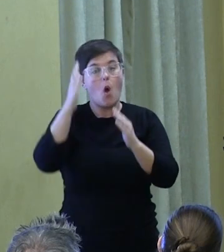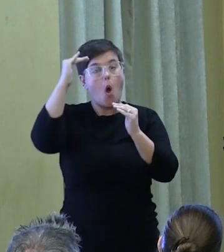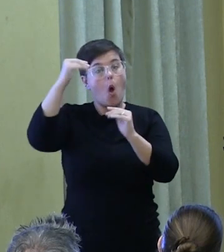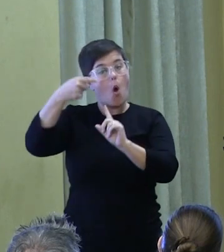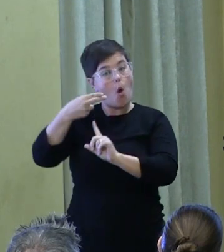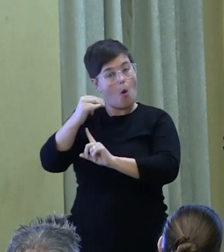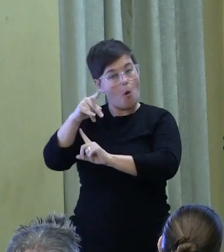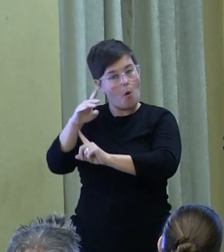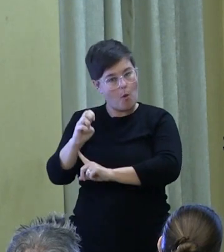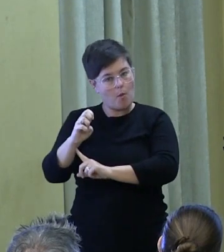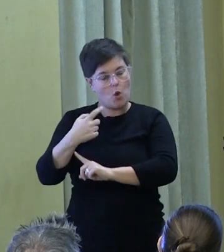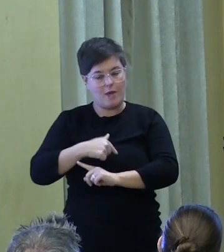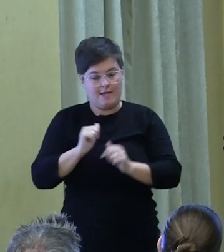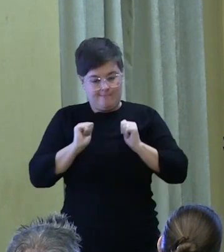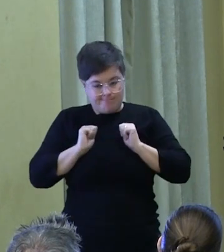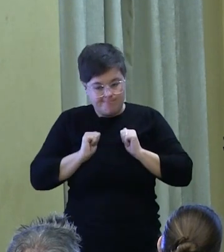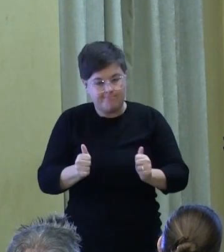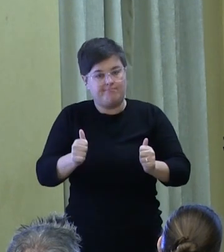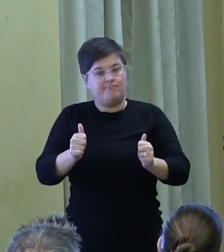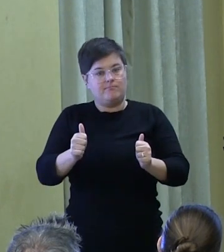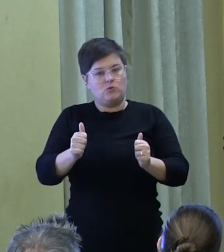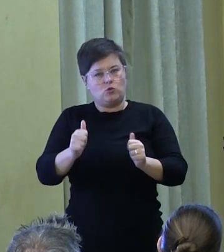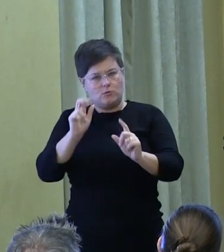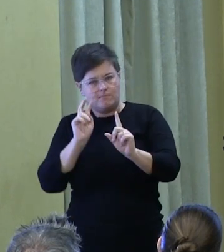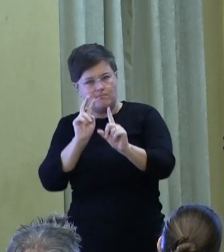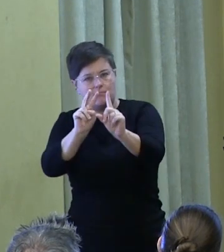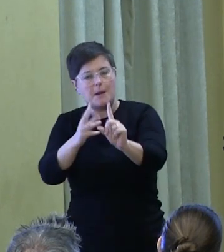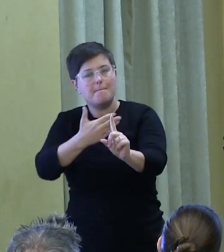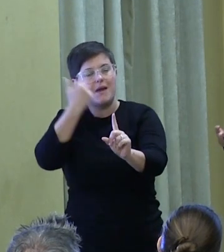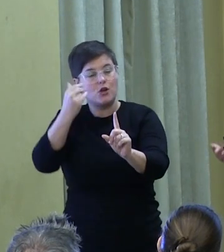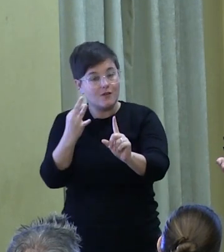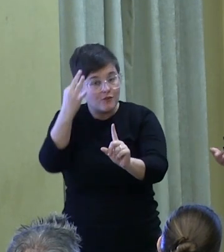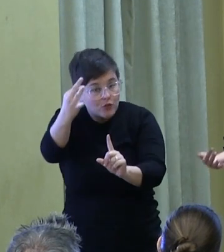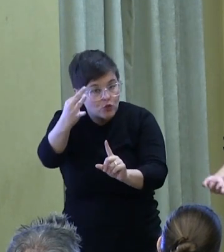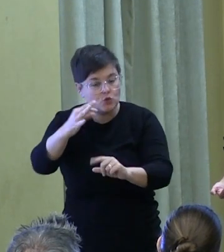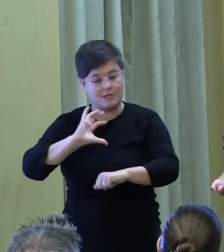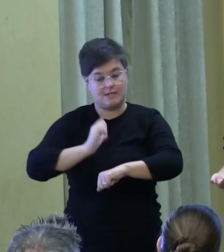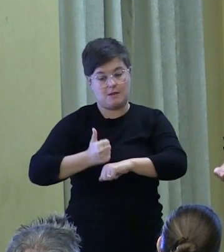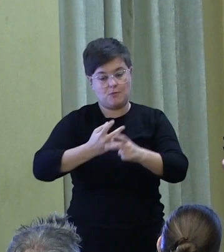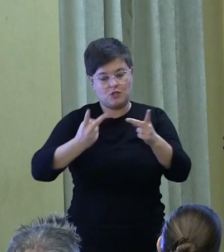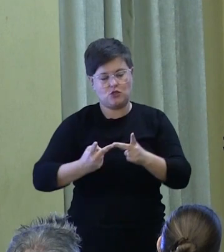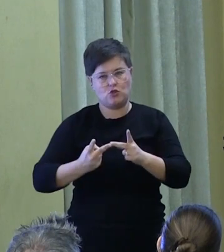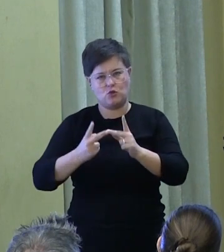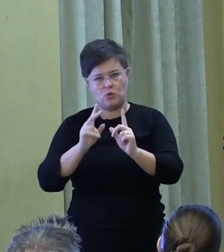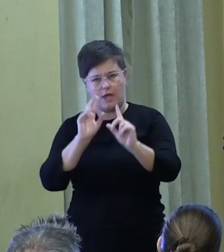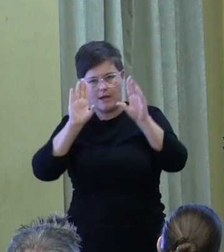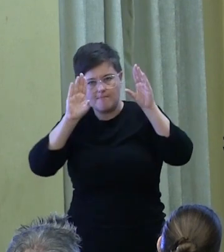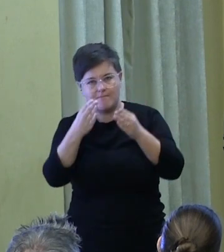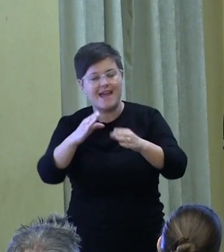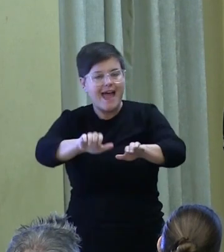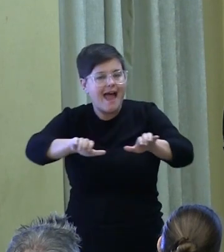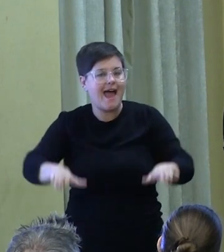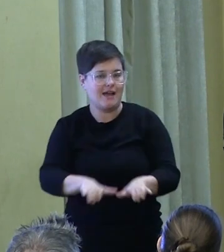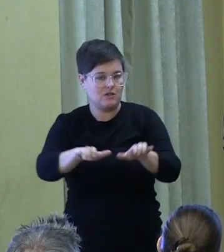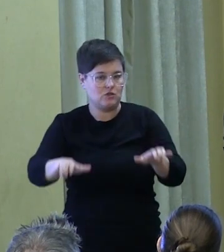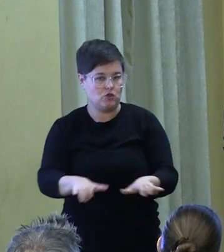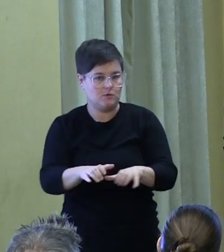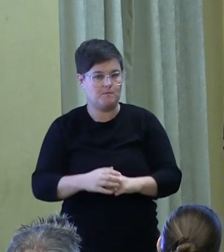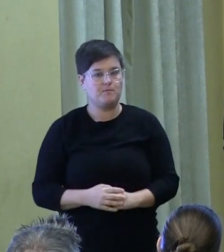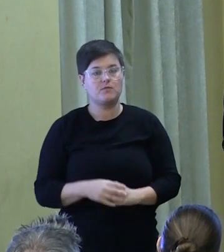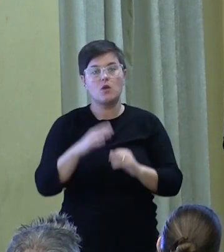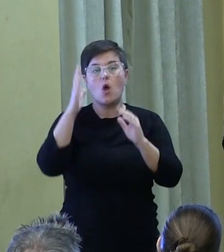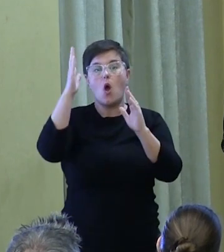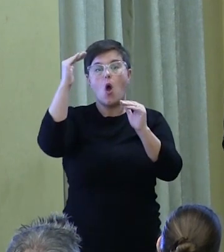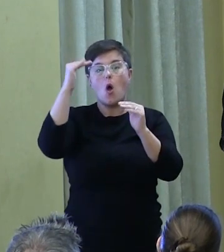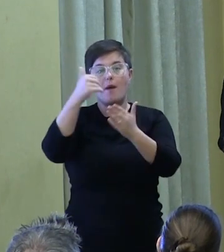way of projecting ourselves forward toward a better future, positioning us toward action. And hope